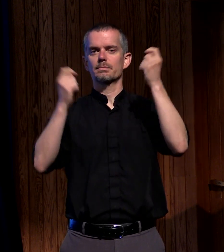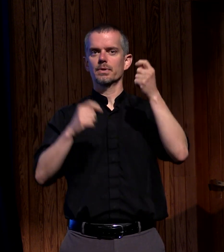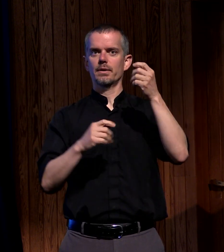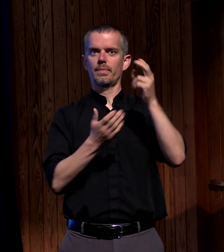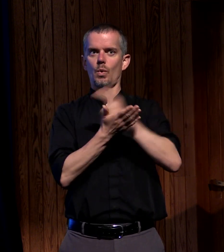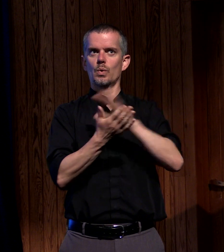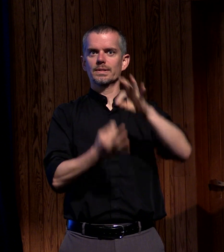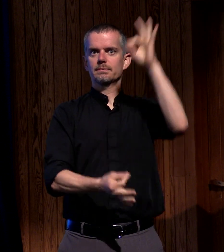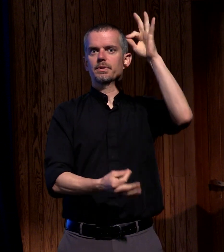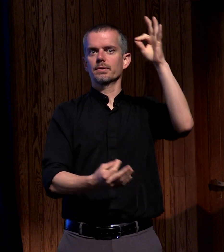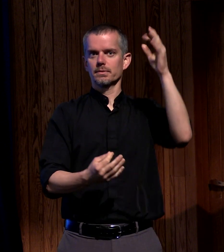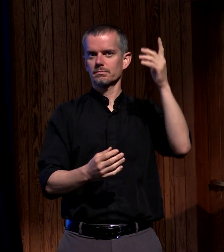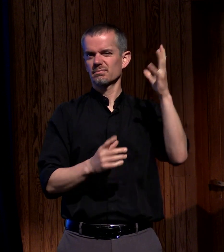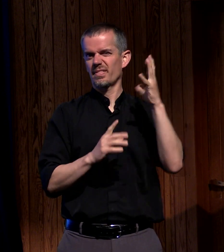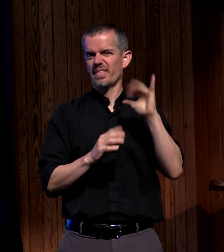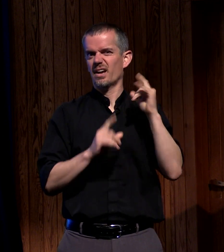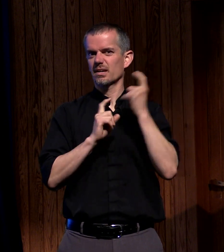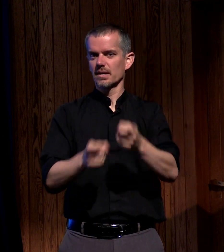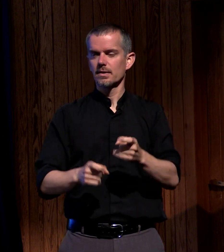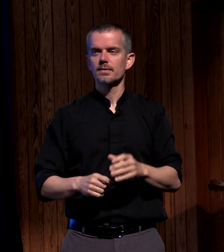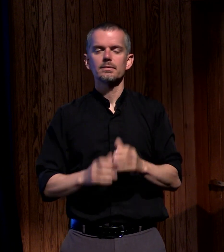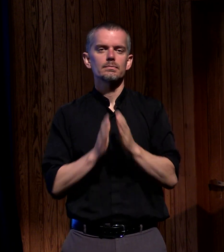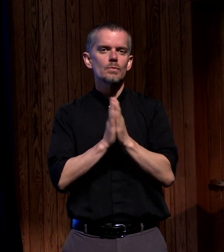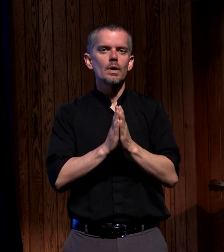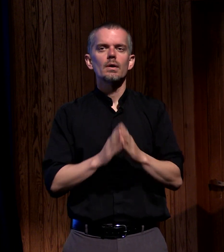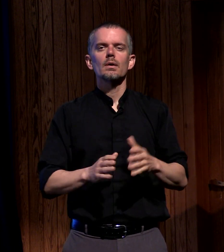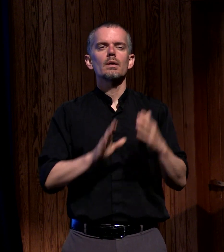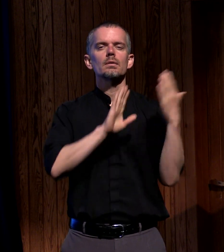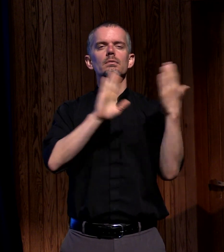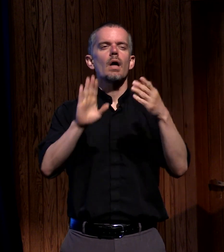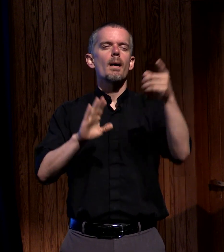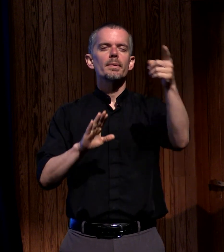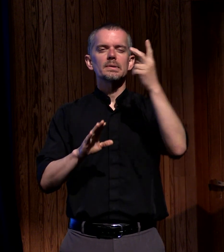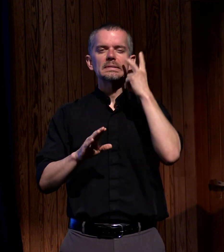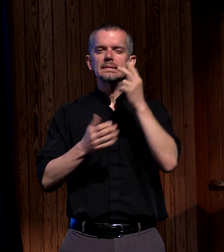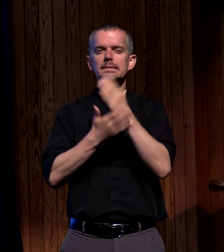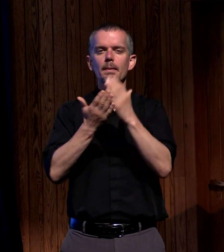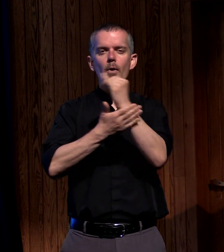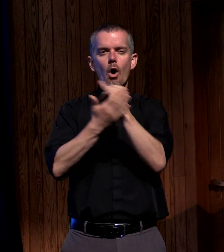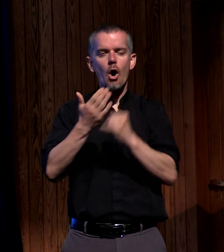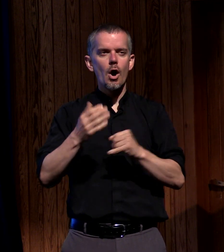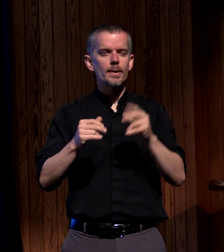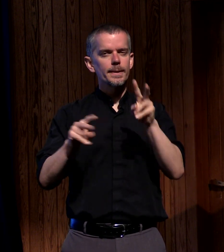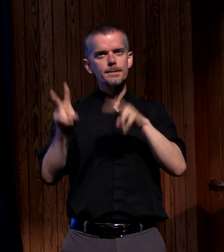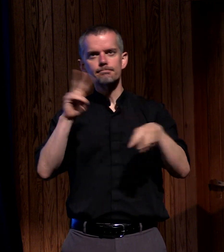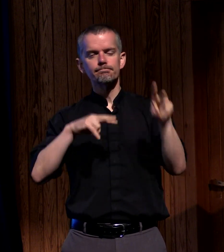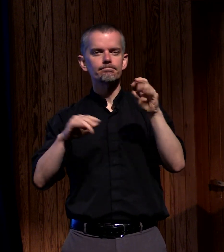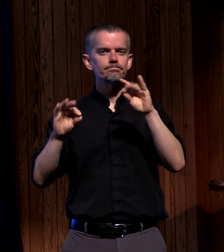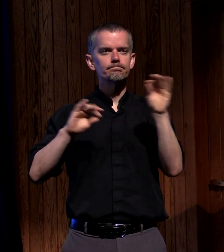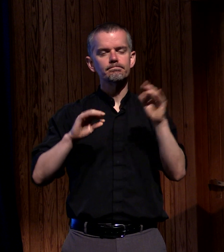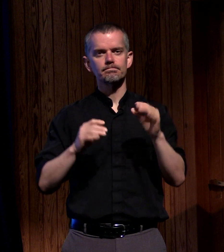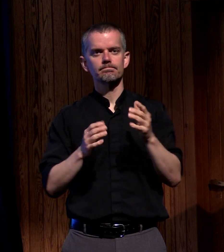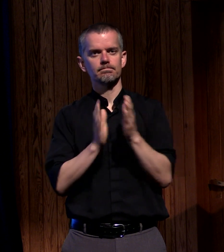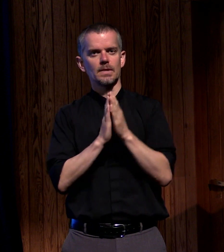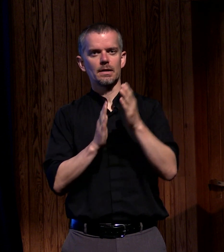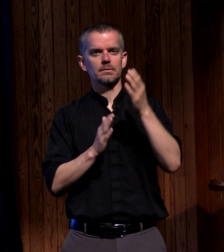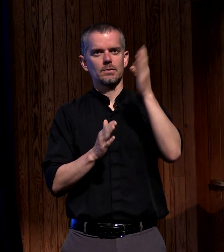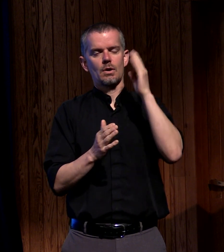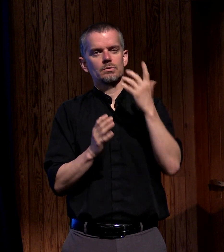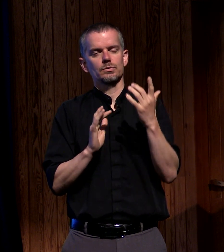for a time of prayer you'll notice even in the lobby we have some art that's up for you to interact with and ask the Lord to speak to you but this morning I